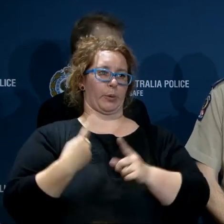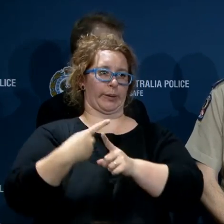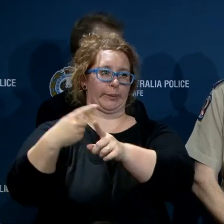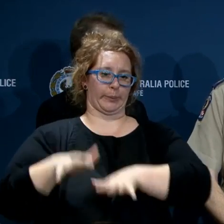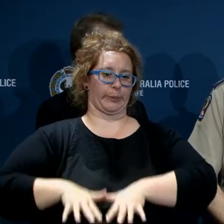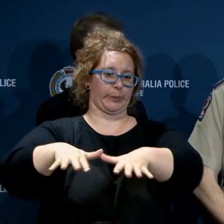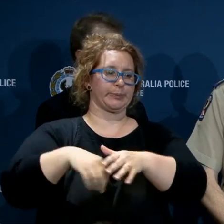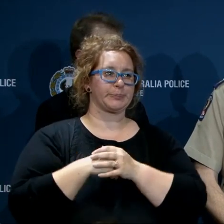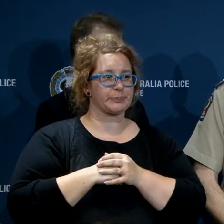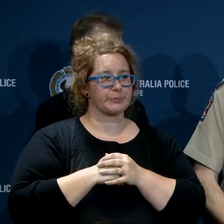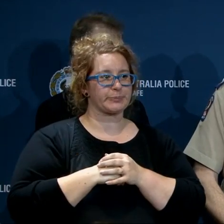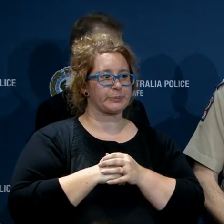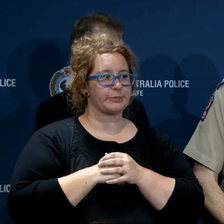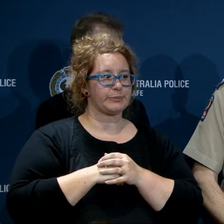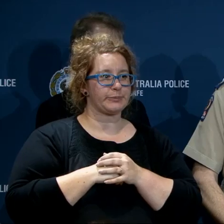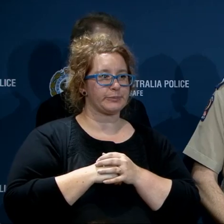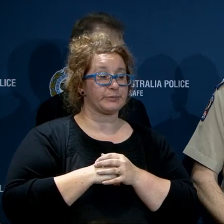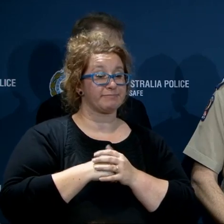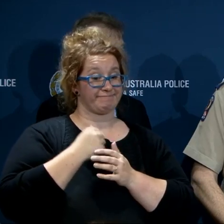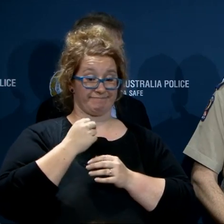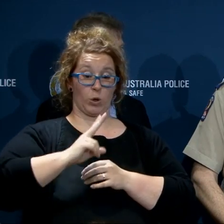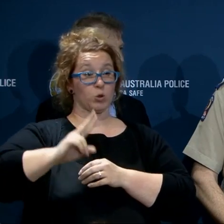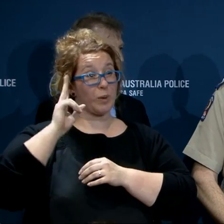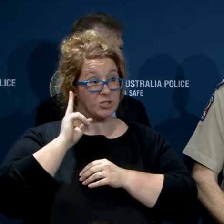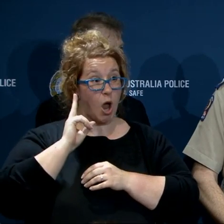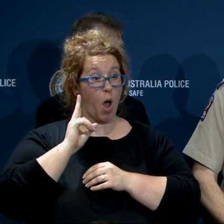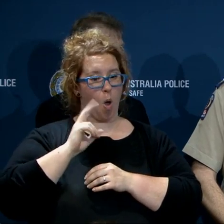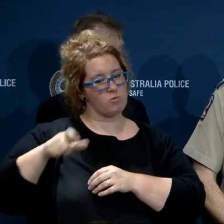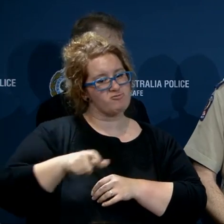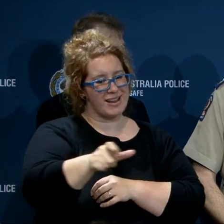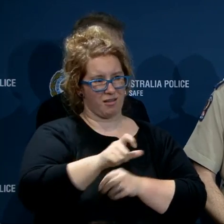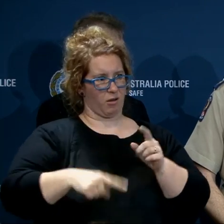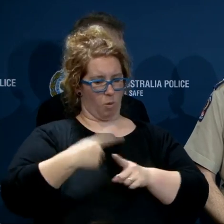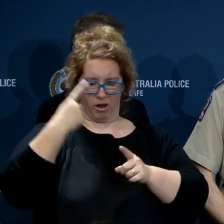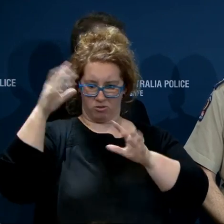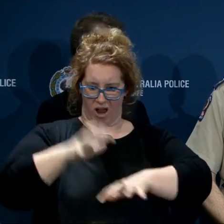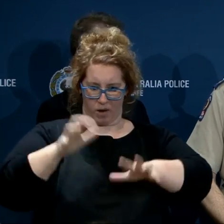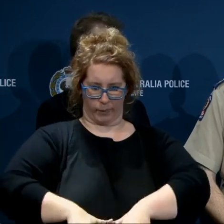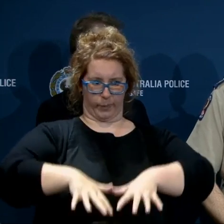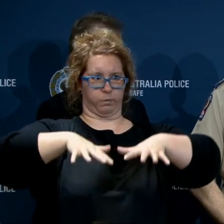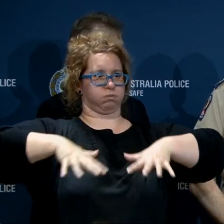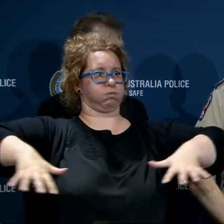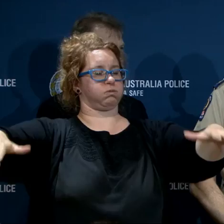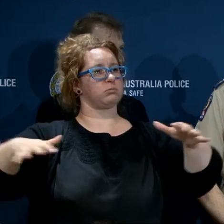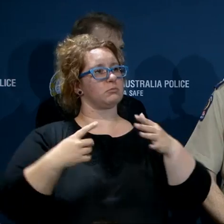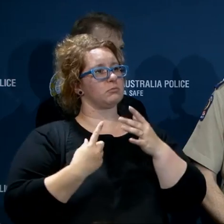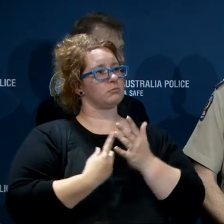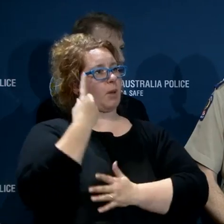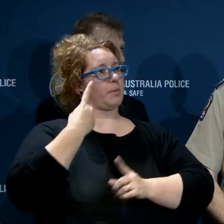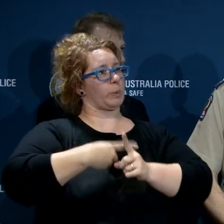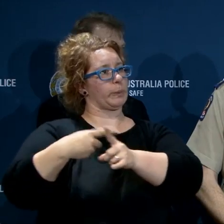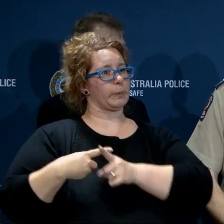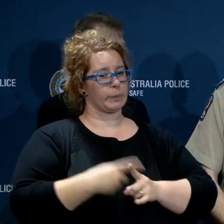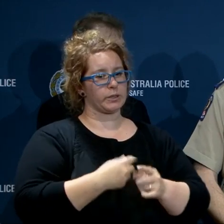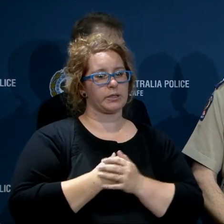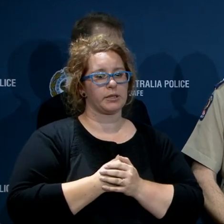We did see a breakout of that system a fortnight ago. And with the current rainfalls that are in the catchment